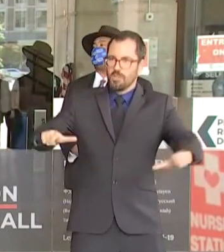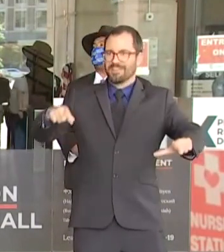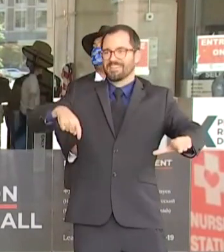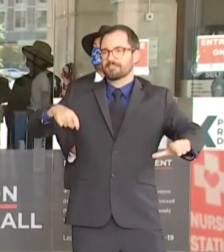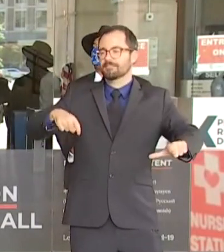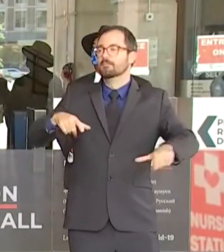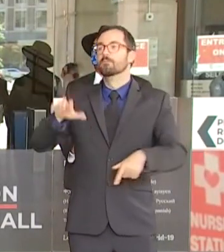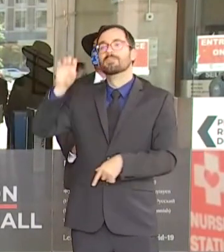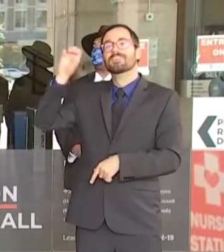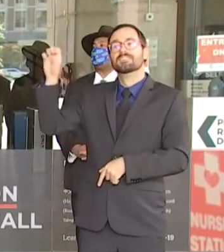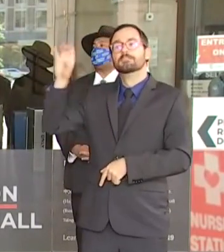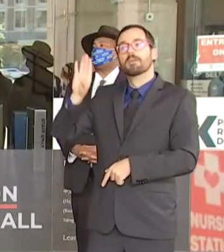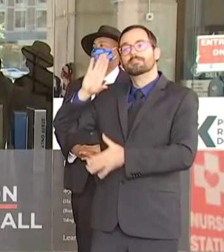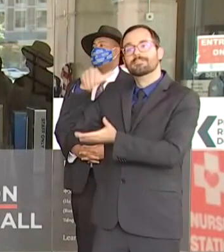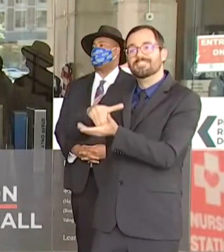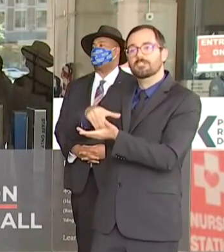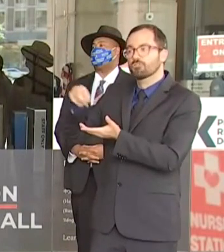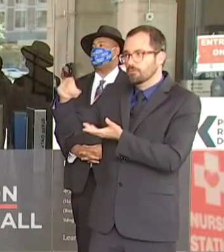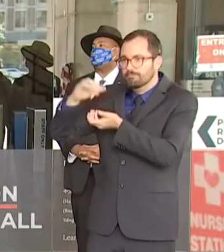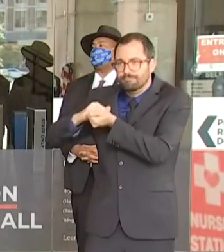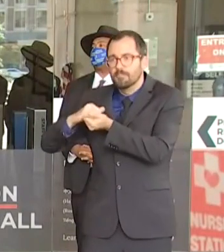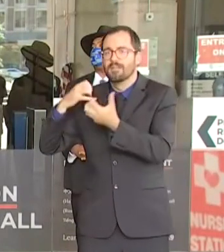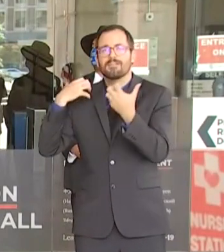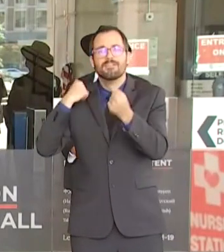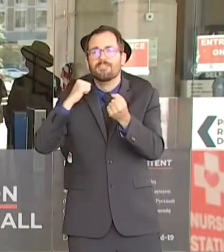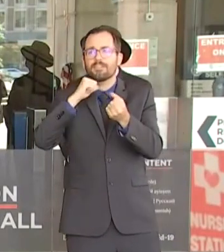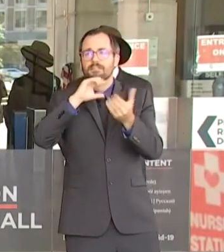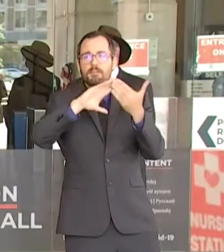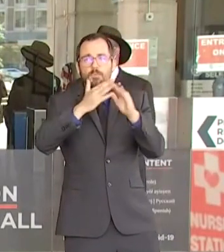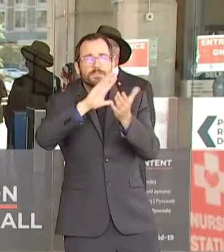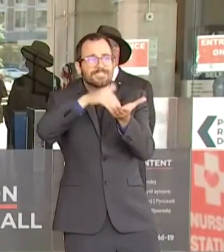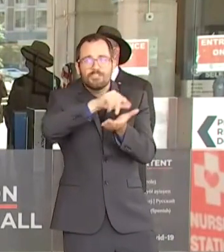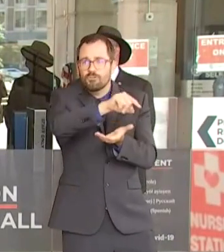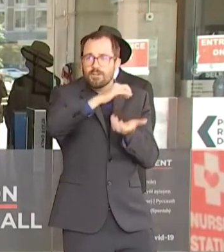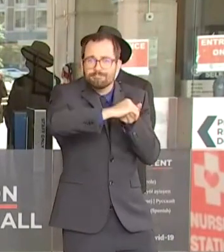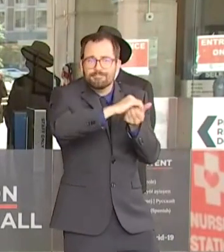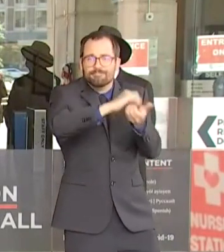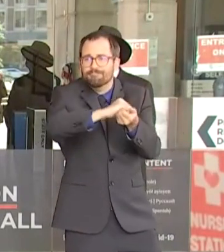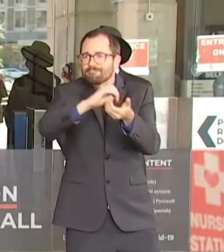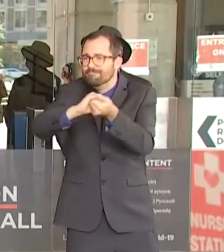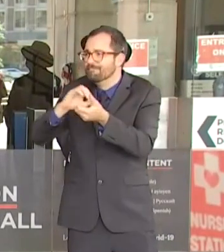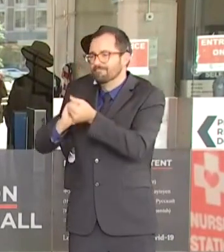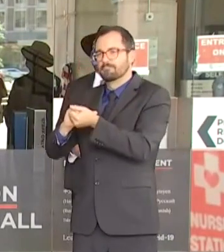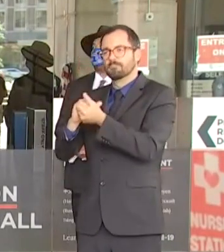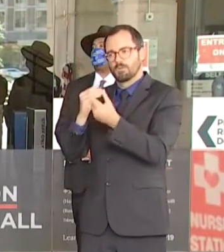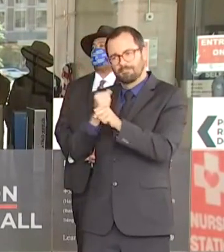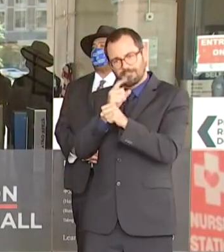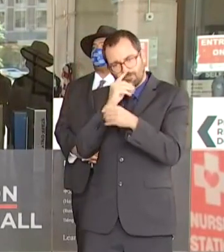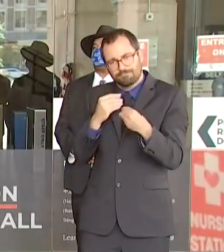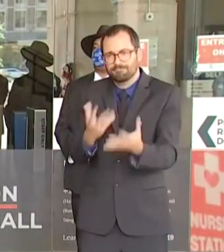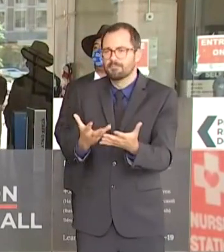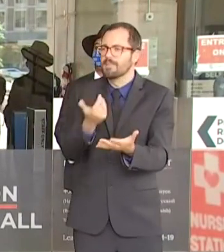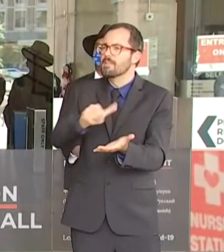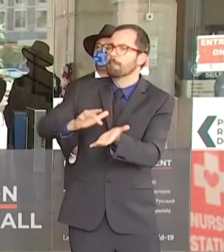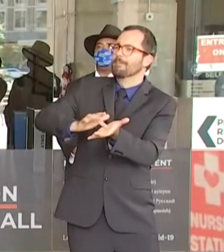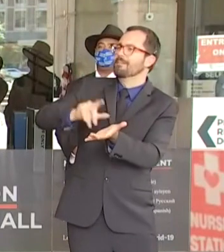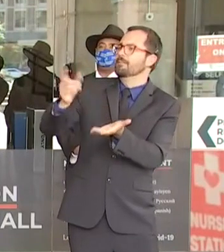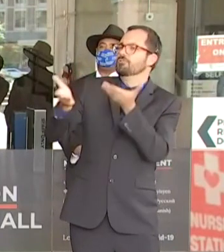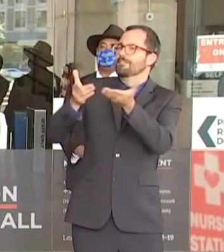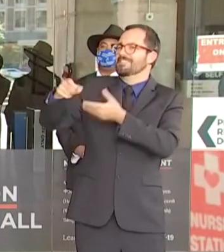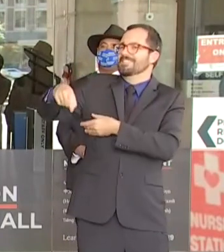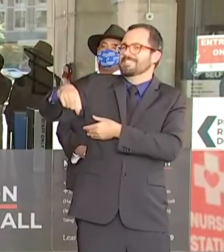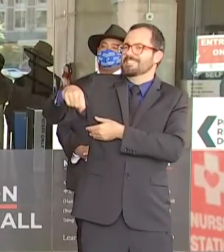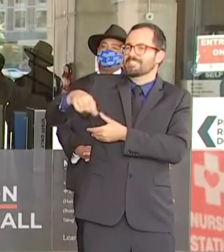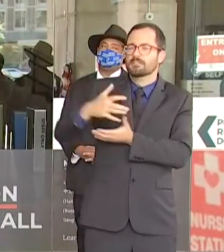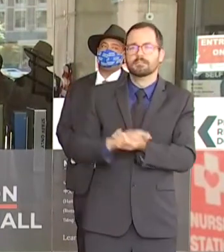strengthen the work that they're doing with the Latino community. In efforts to spread accountability and safe practices,